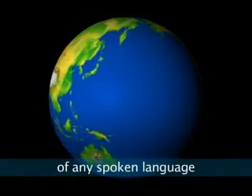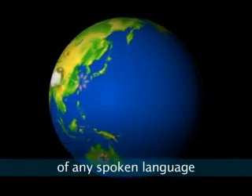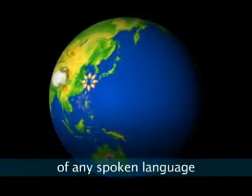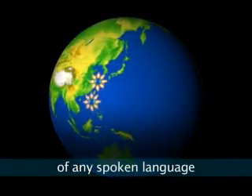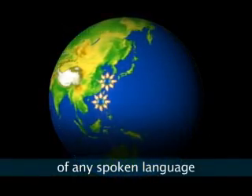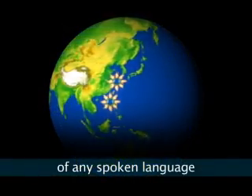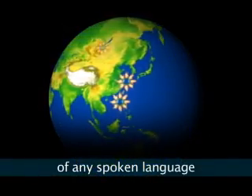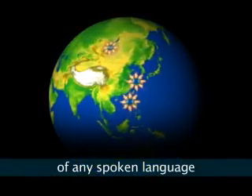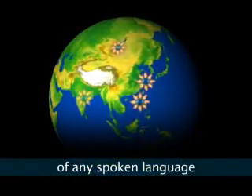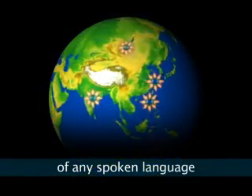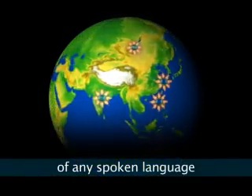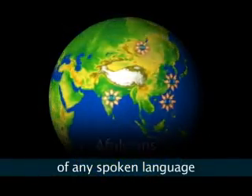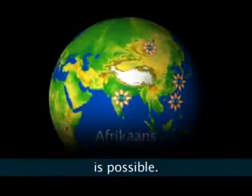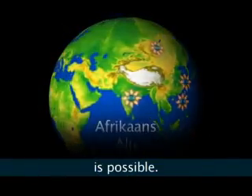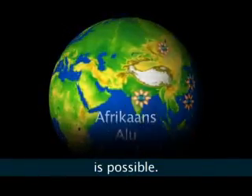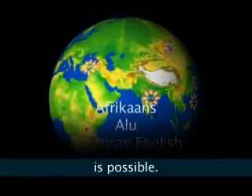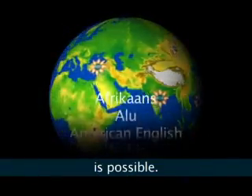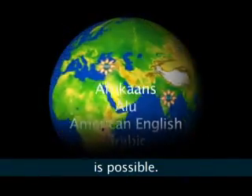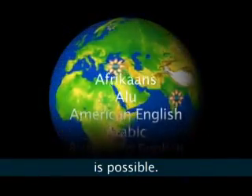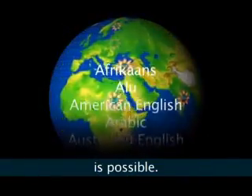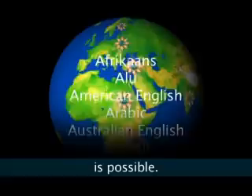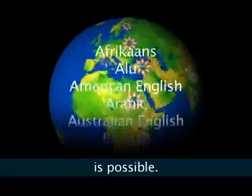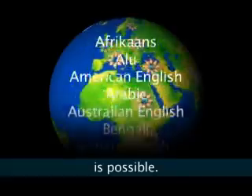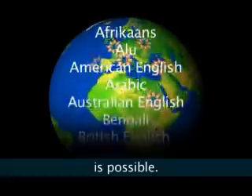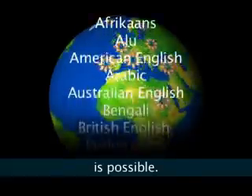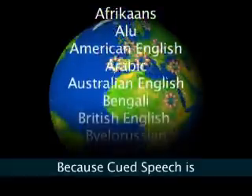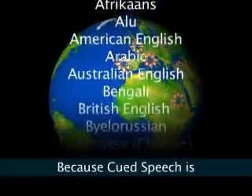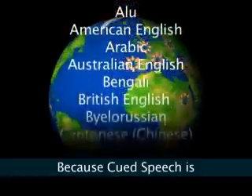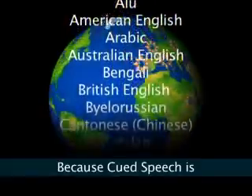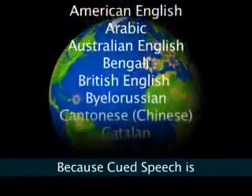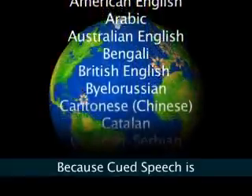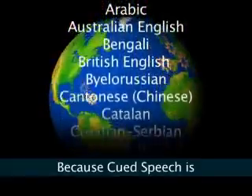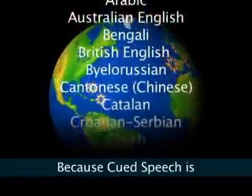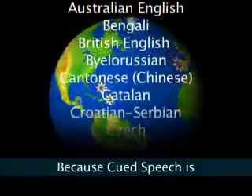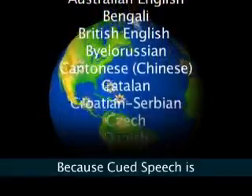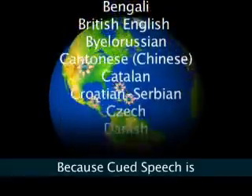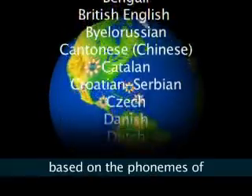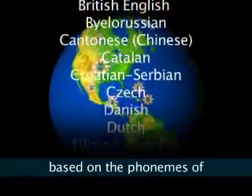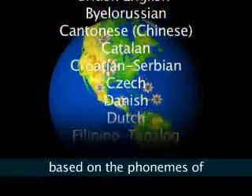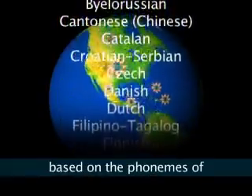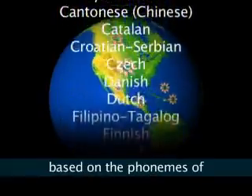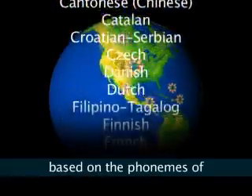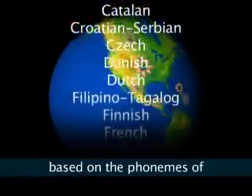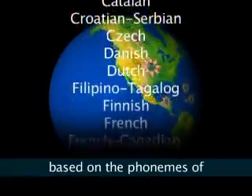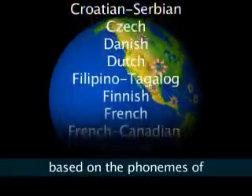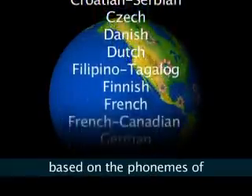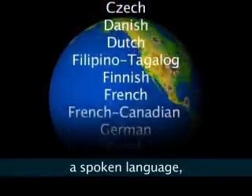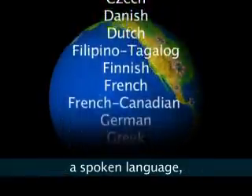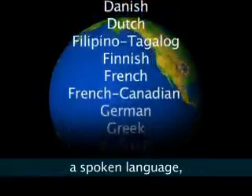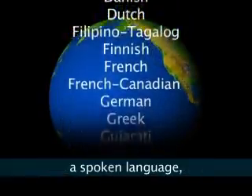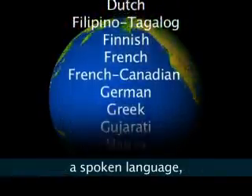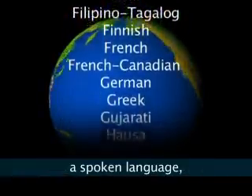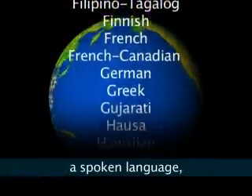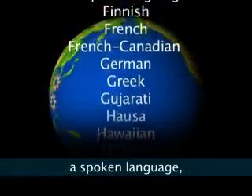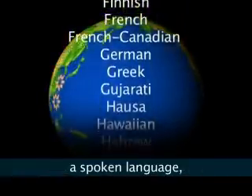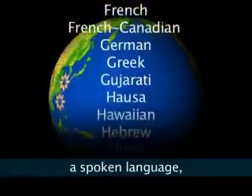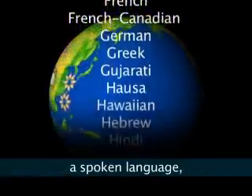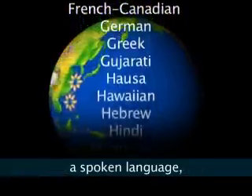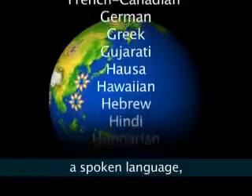any spoken language is possible. Because cued speech is based on the phonemes of a spoken language, it